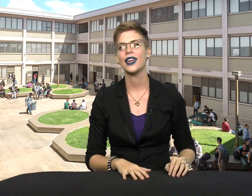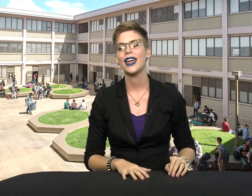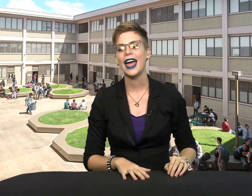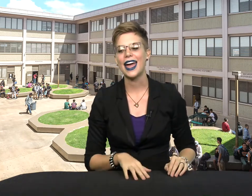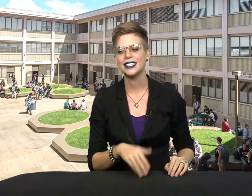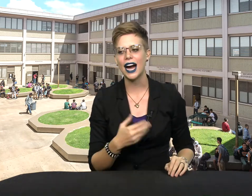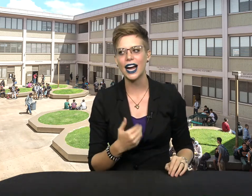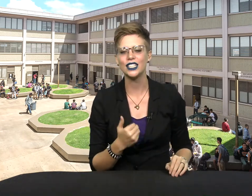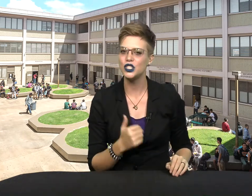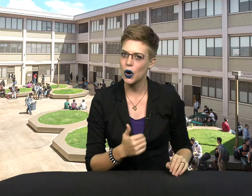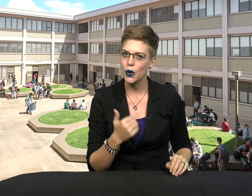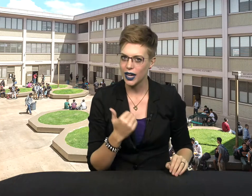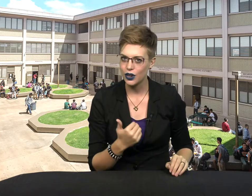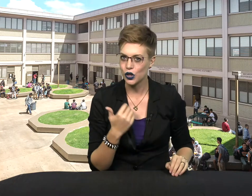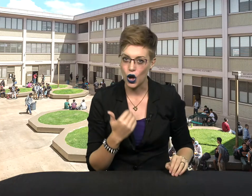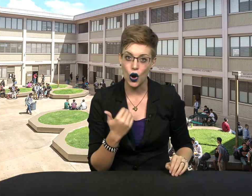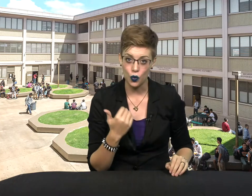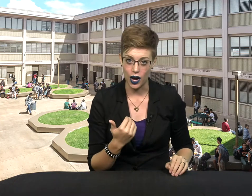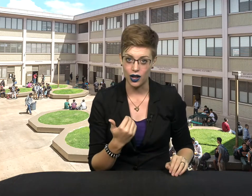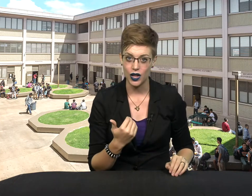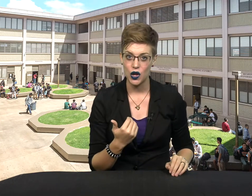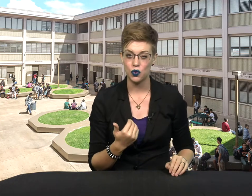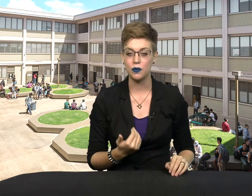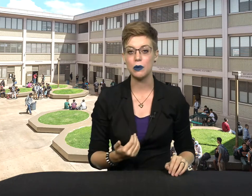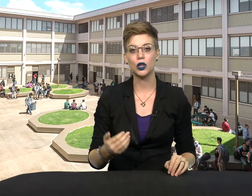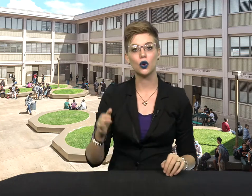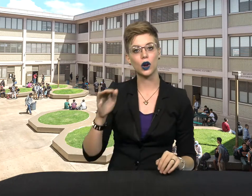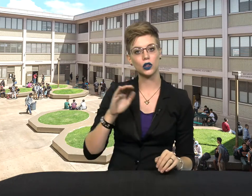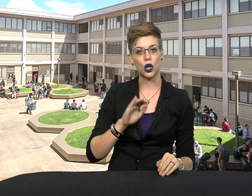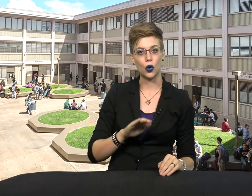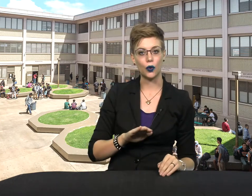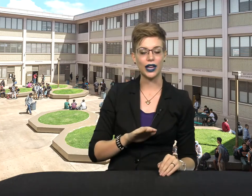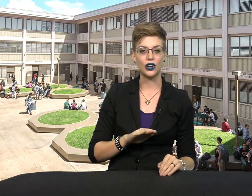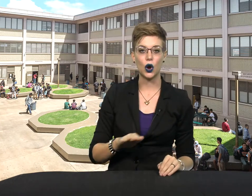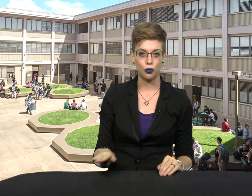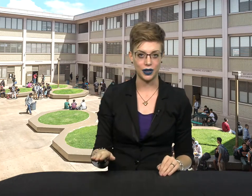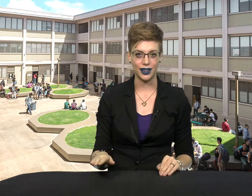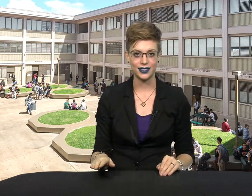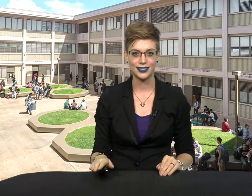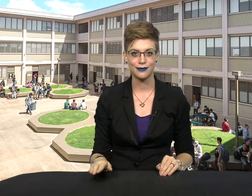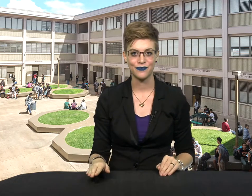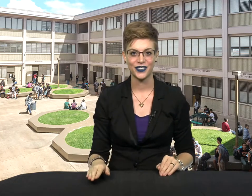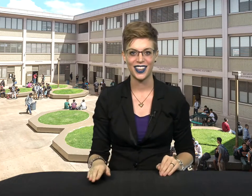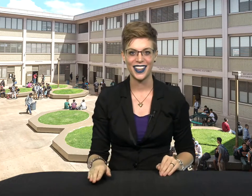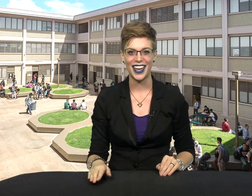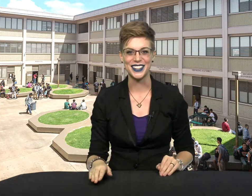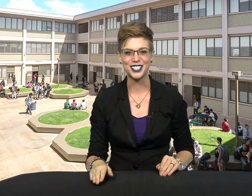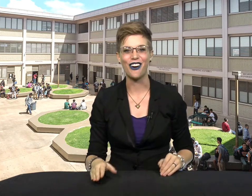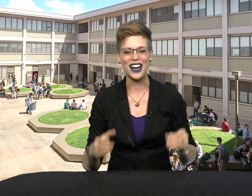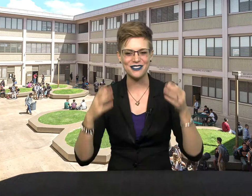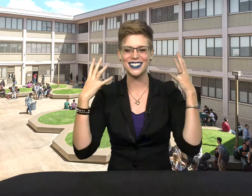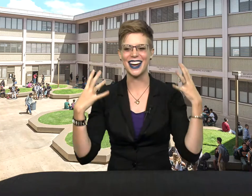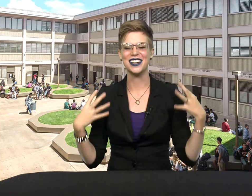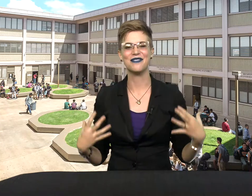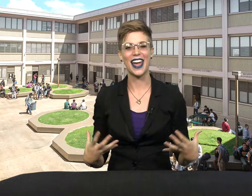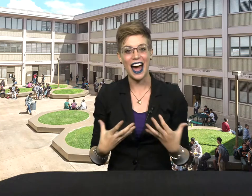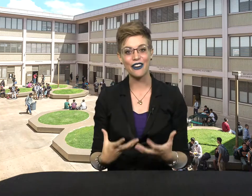And I don't get along well with people who are low in openness. And so I have designed my outer